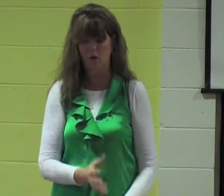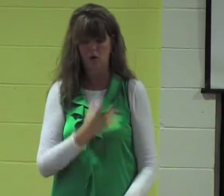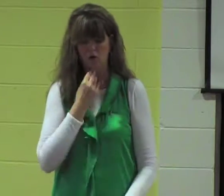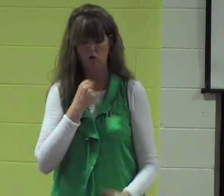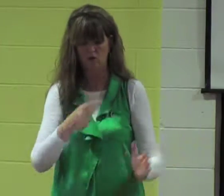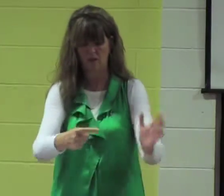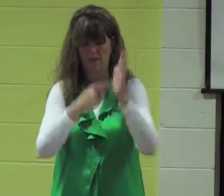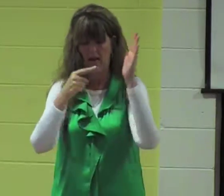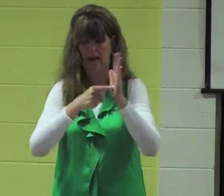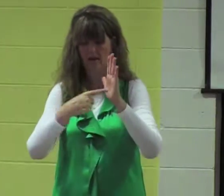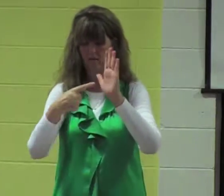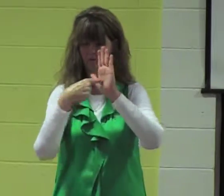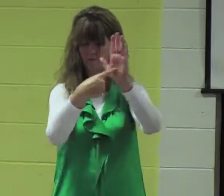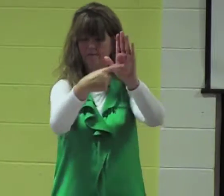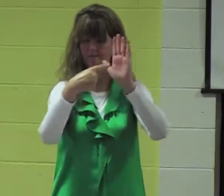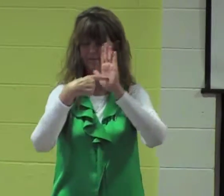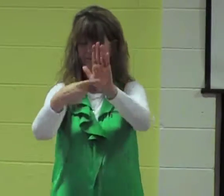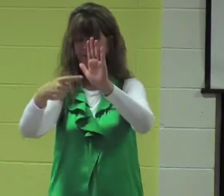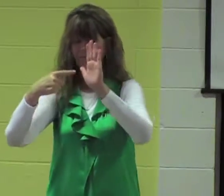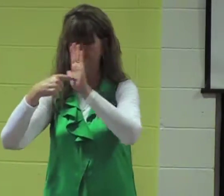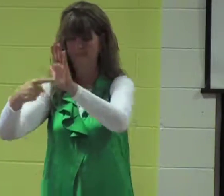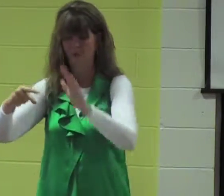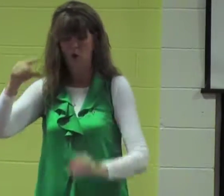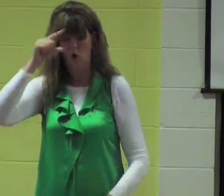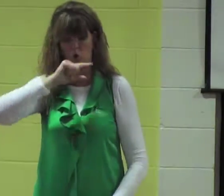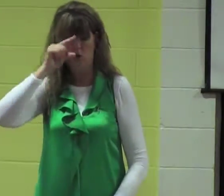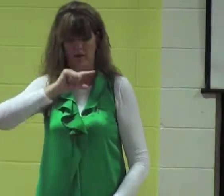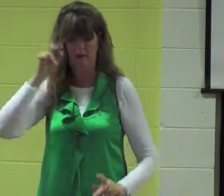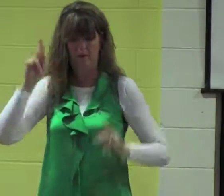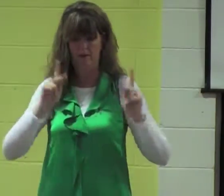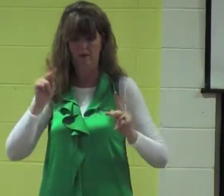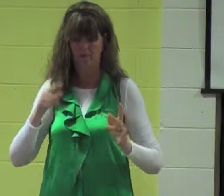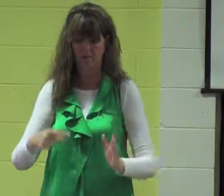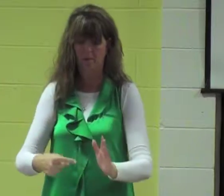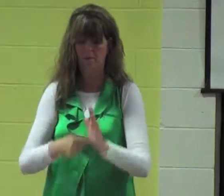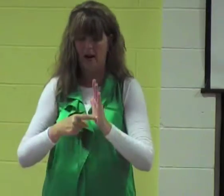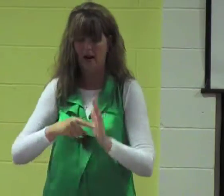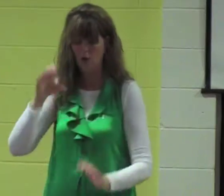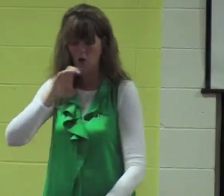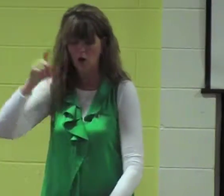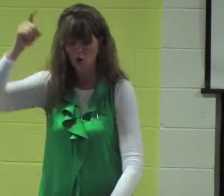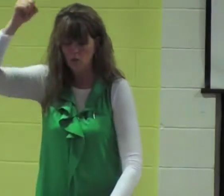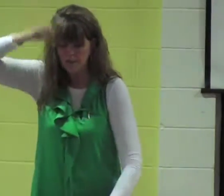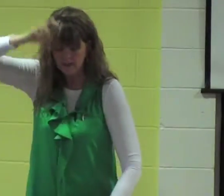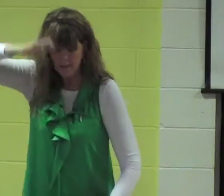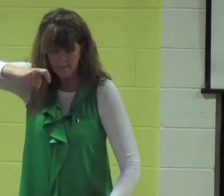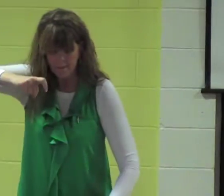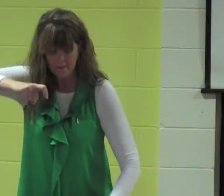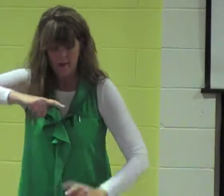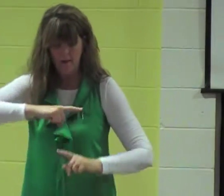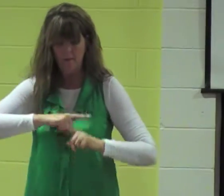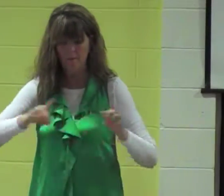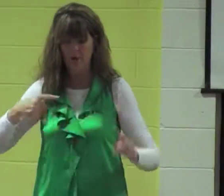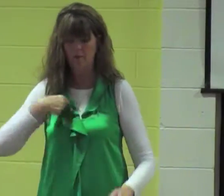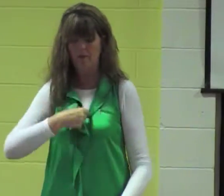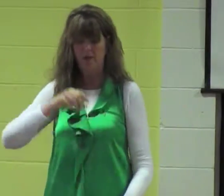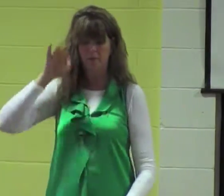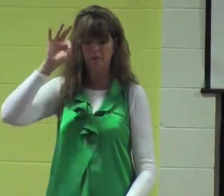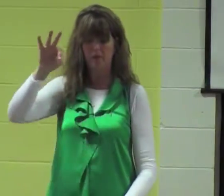was pleased through the foolishness of what was preached to save those who believe. Jews demanded signs and